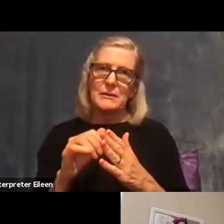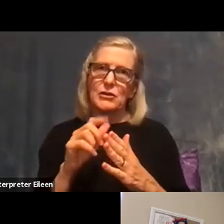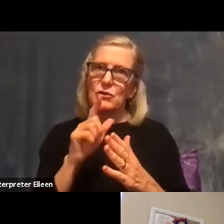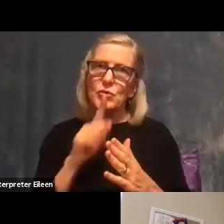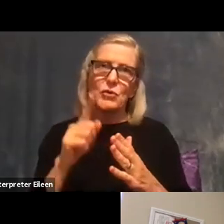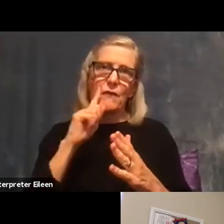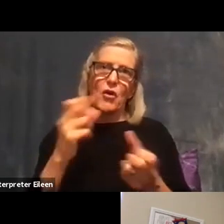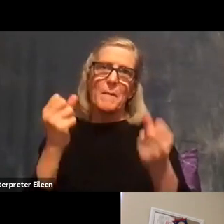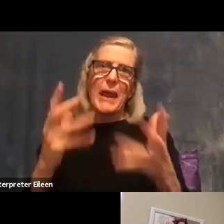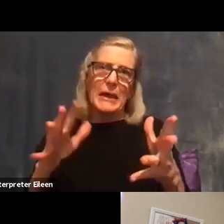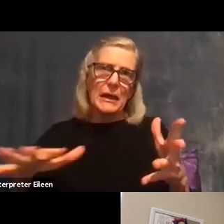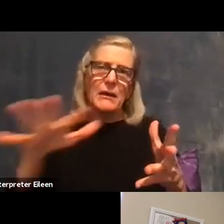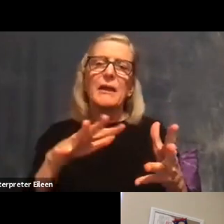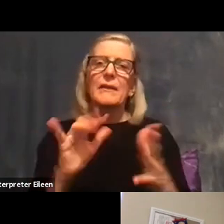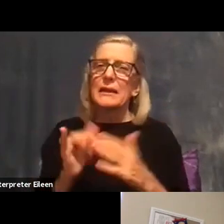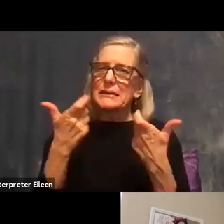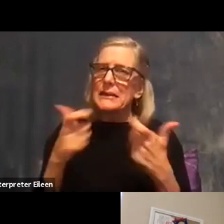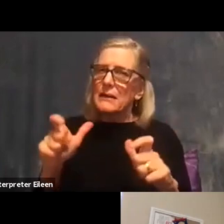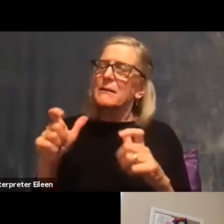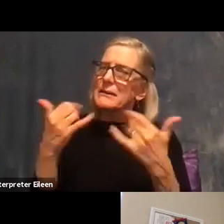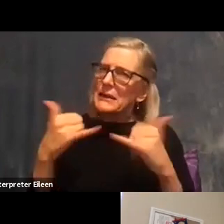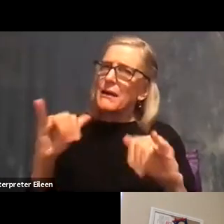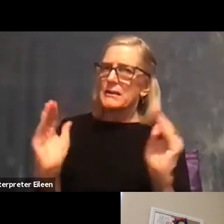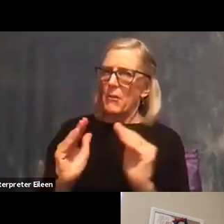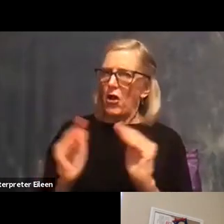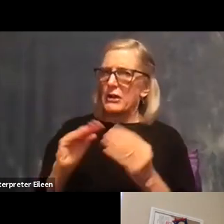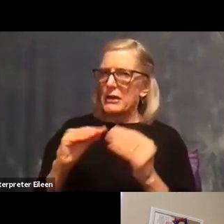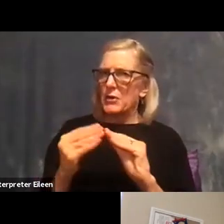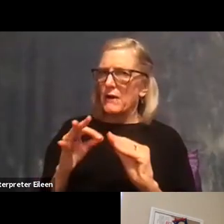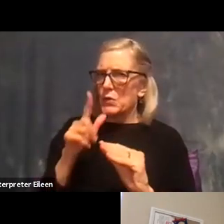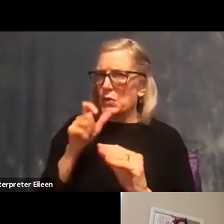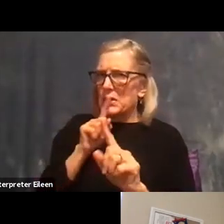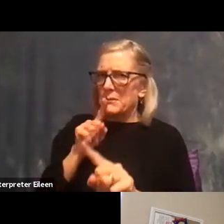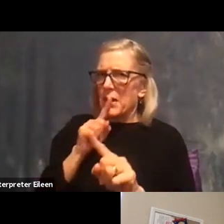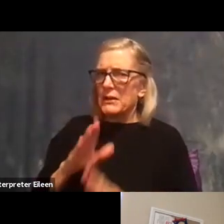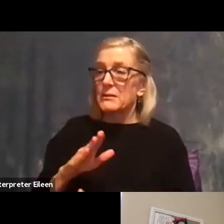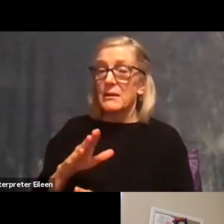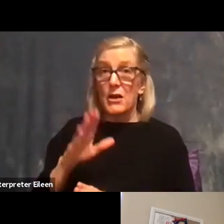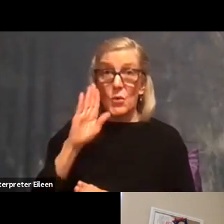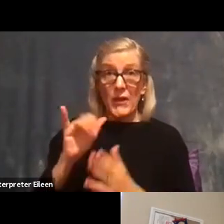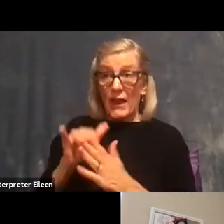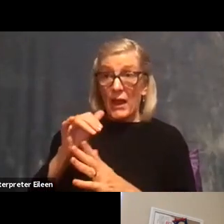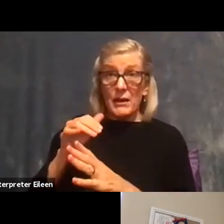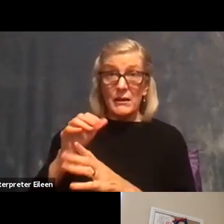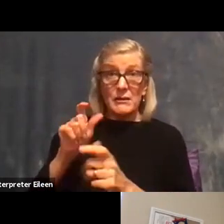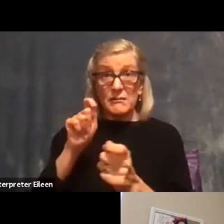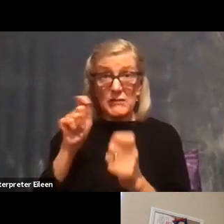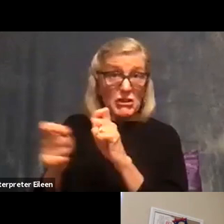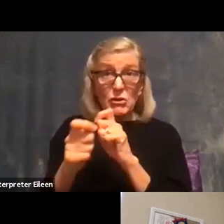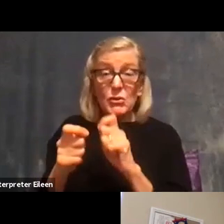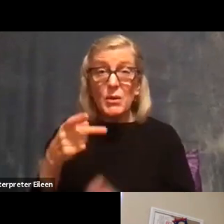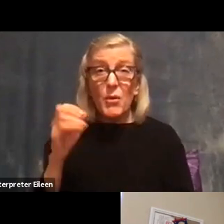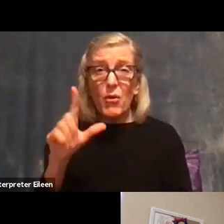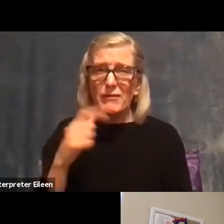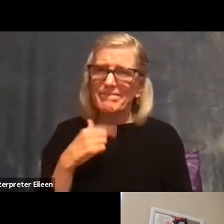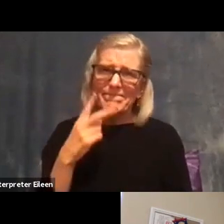of respondents and so I don't think that it greatly affects the polls or it should be something we should be worried about is skewing the polls. Currently,